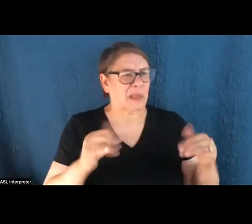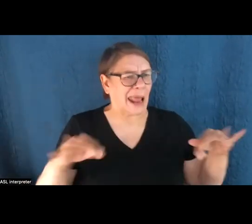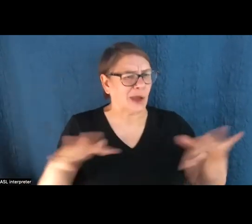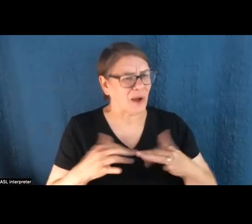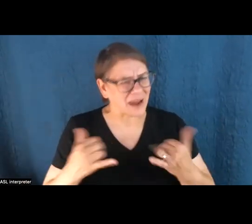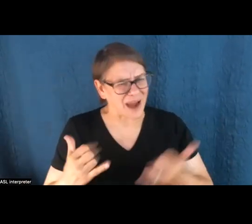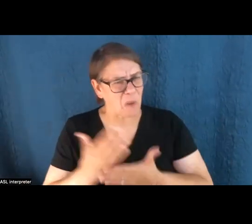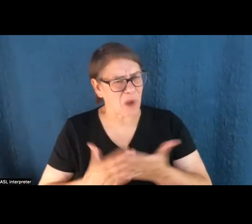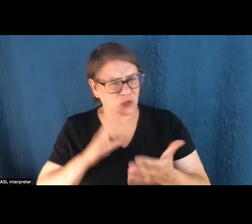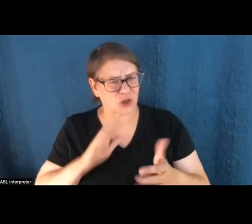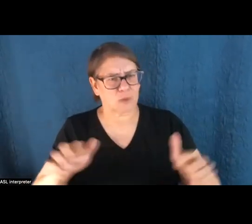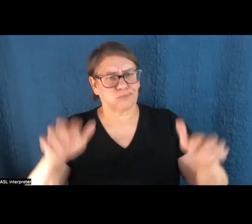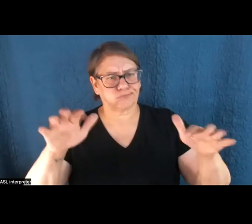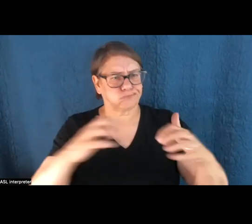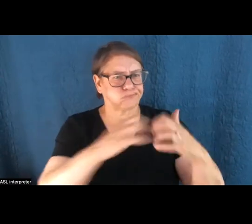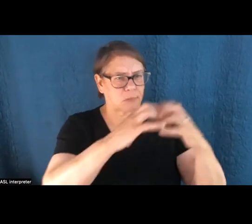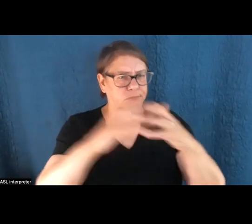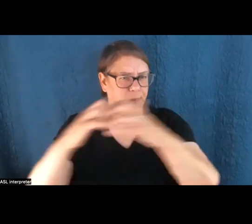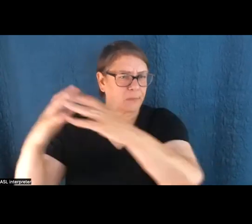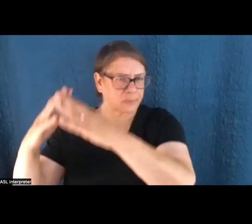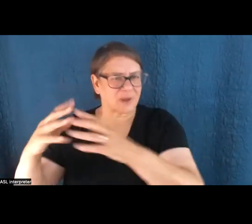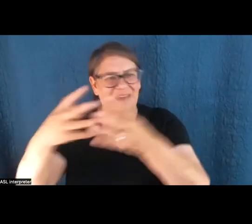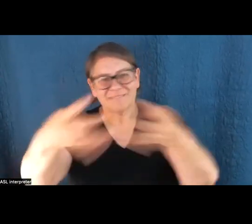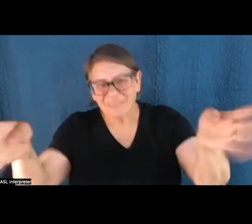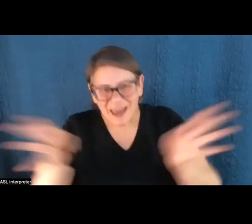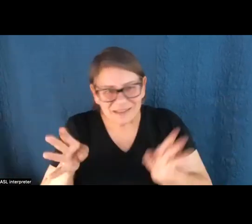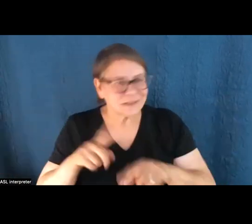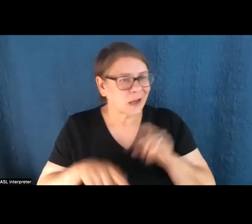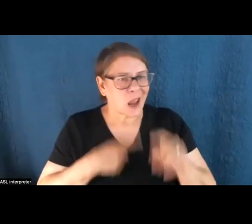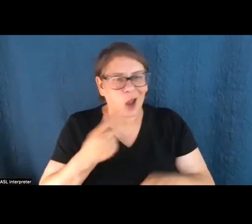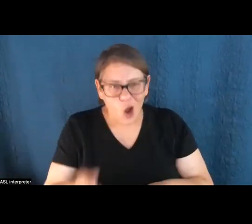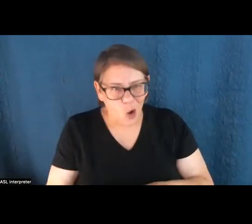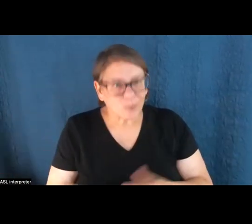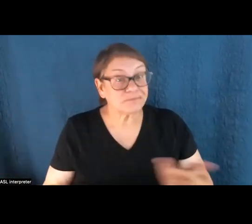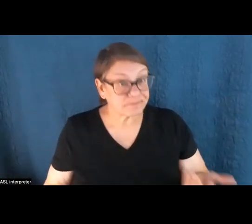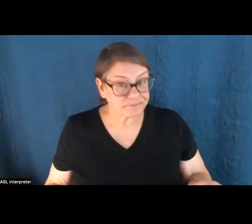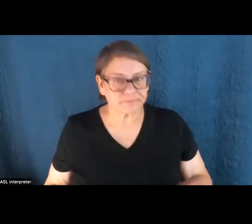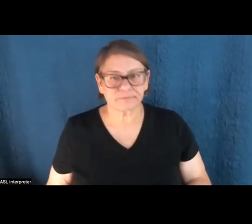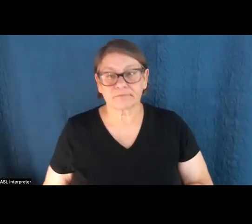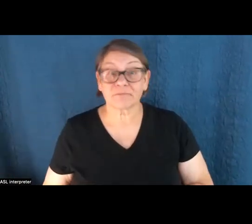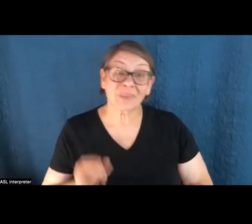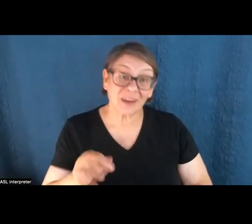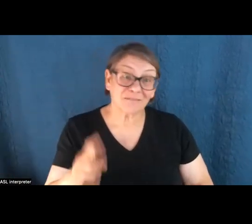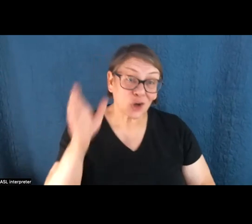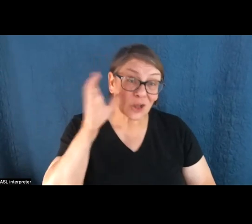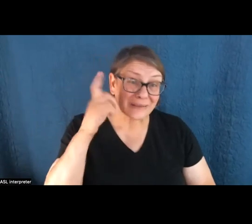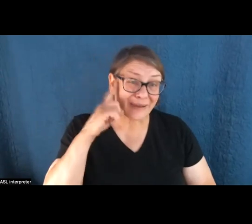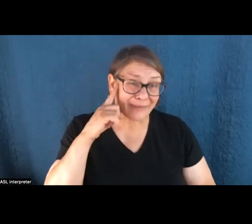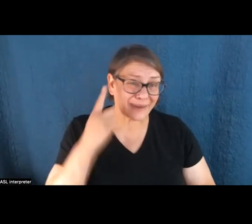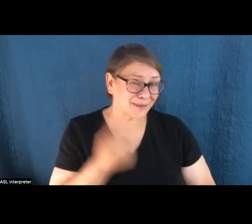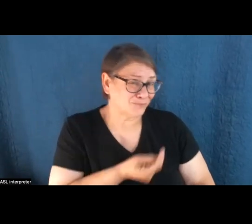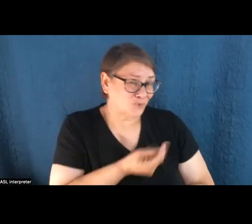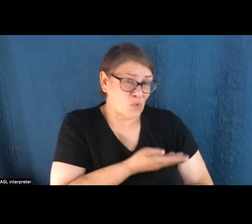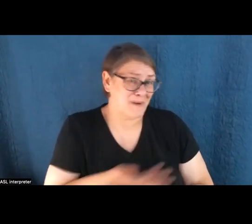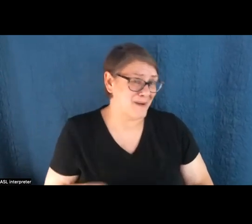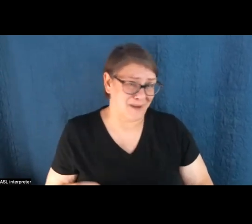are interrupted by solar construction and by fences, and he can't get where he wants to go. And, you know, if you're listening to this and you're thinking, well, tough luck,